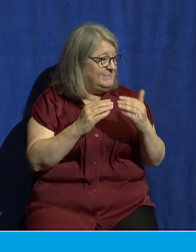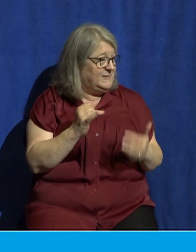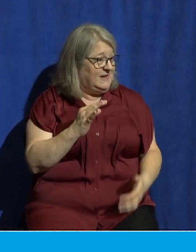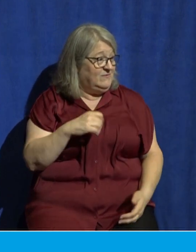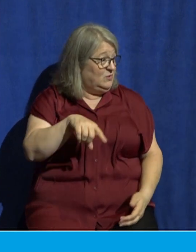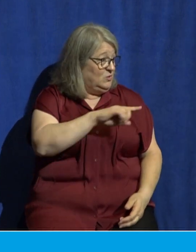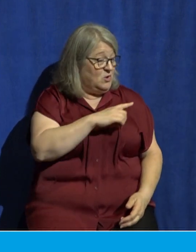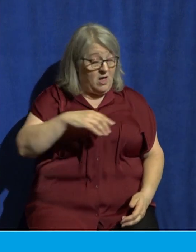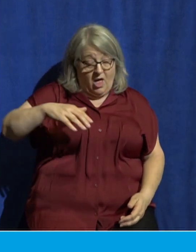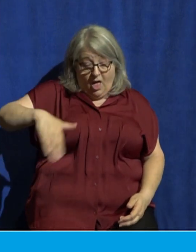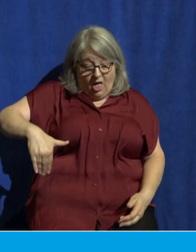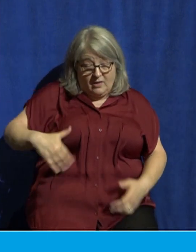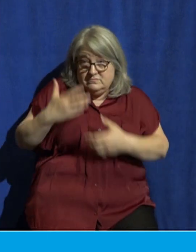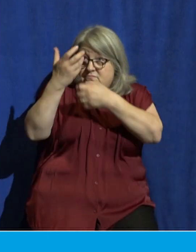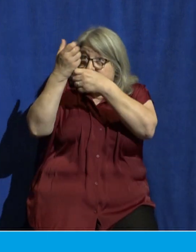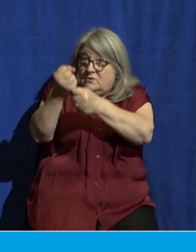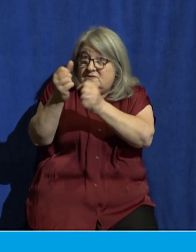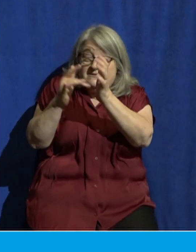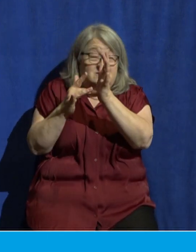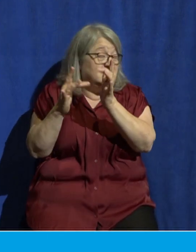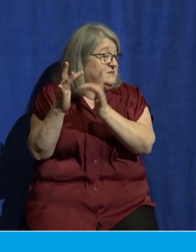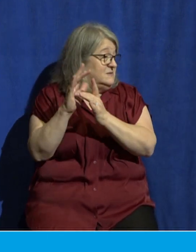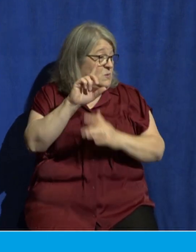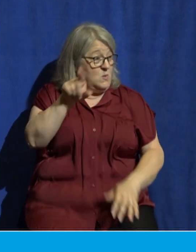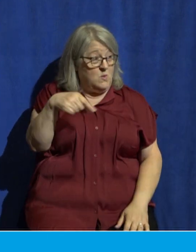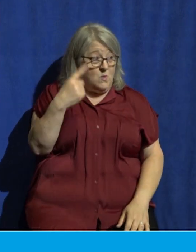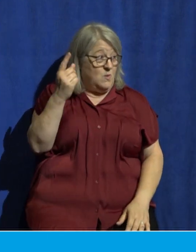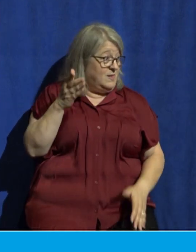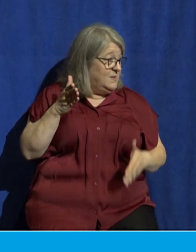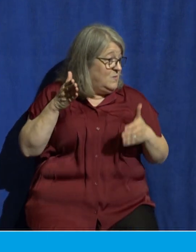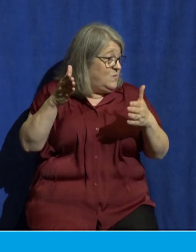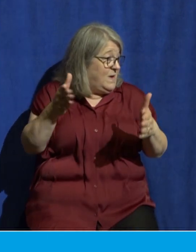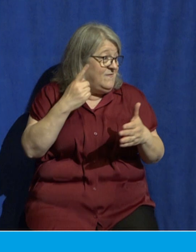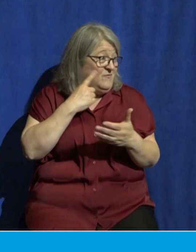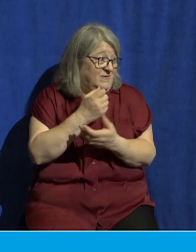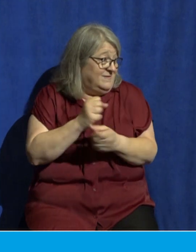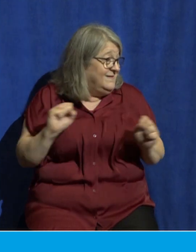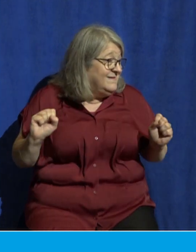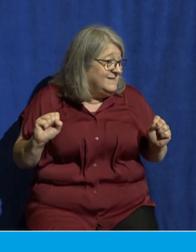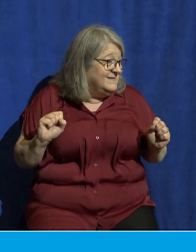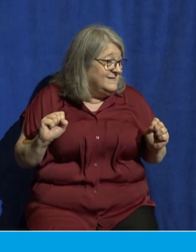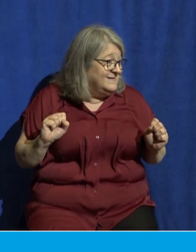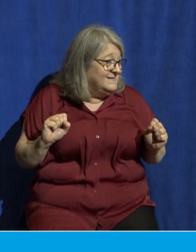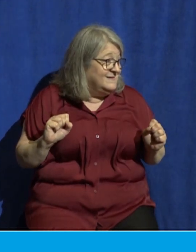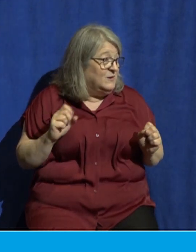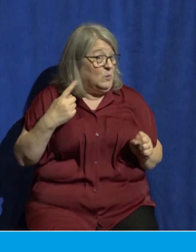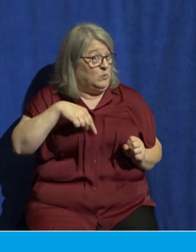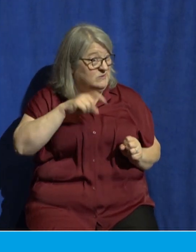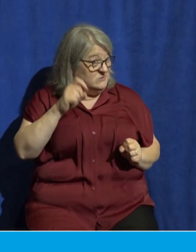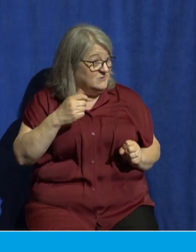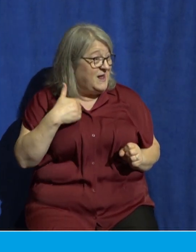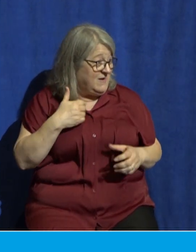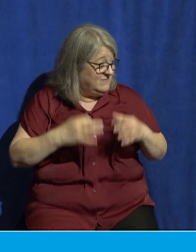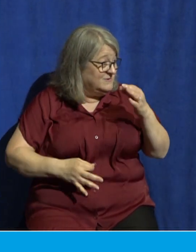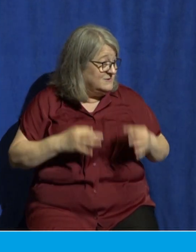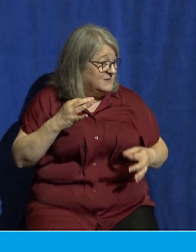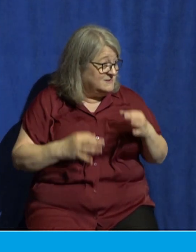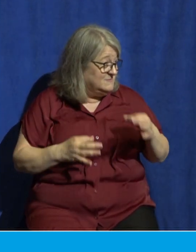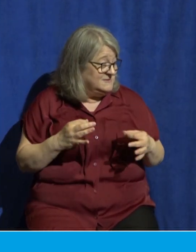trusted Jesus as the only way to be rescued from that judgment that we deserve then we will have to face that judgment on our own